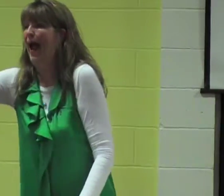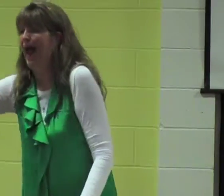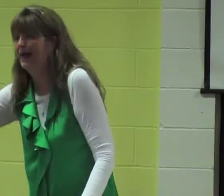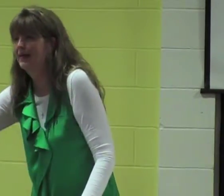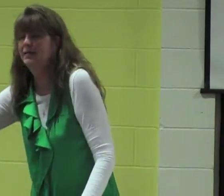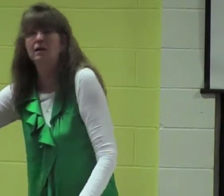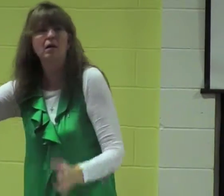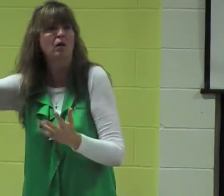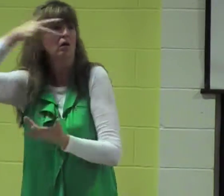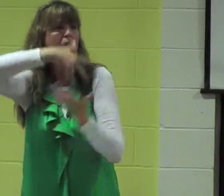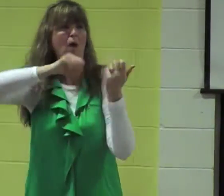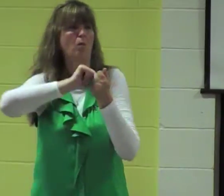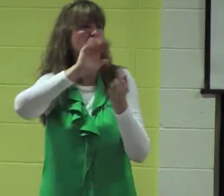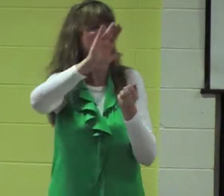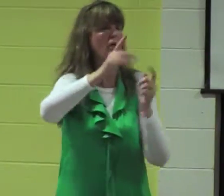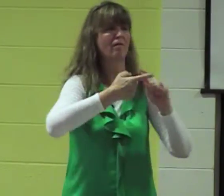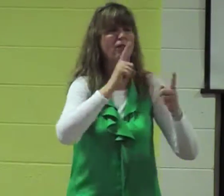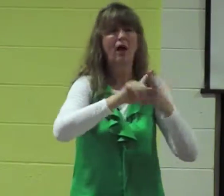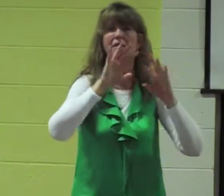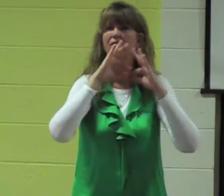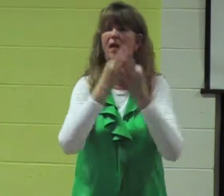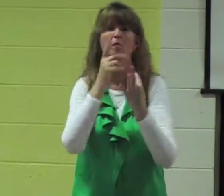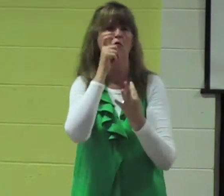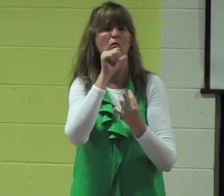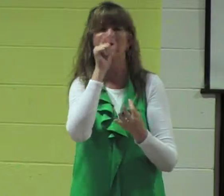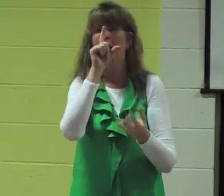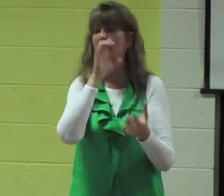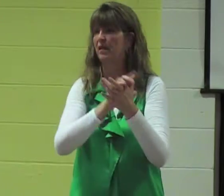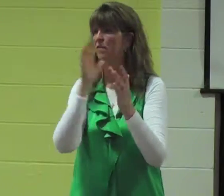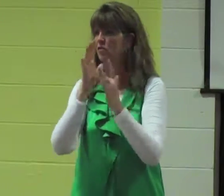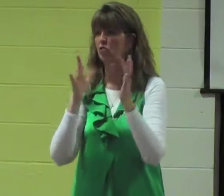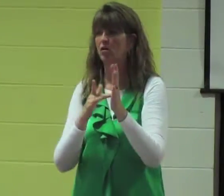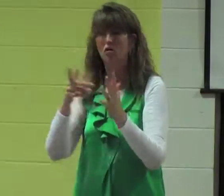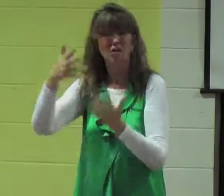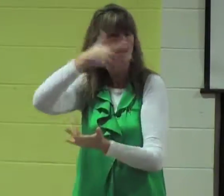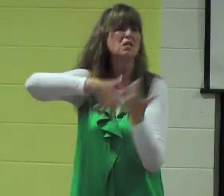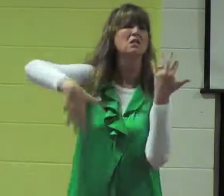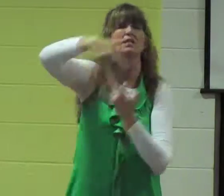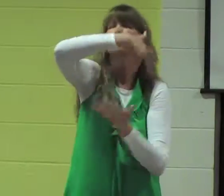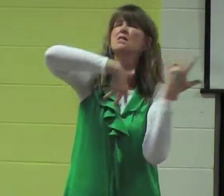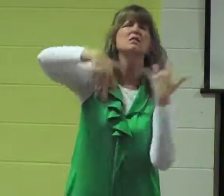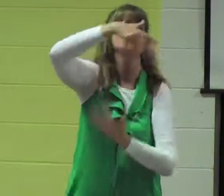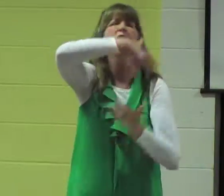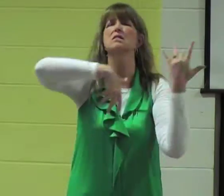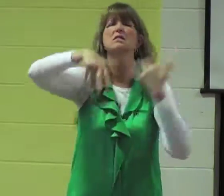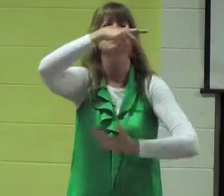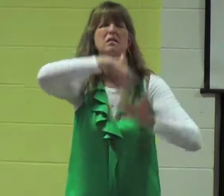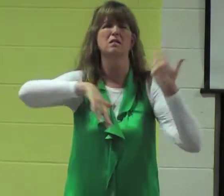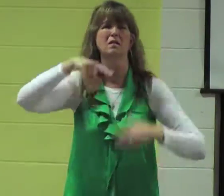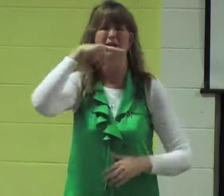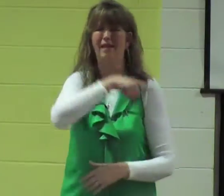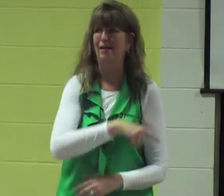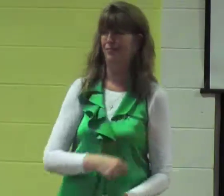at you have a club socializing with friends or family believers non-believers it doesn't matter